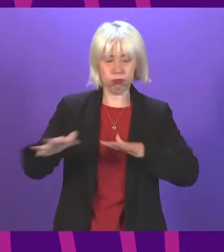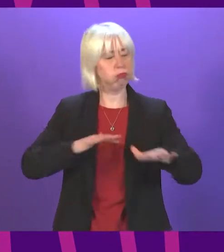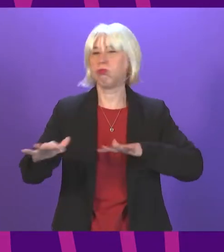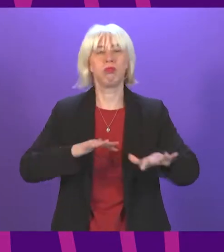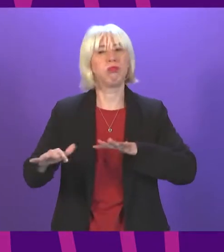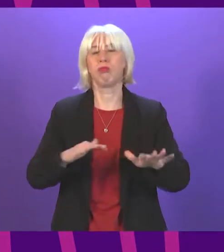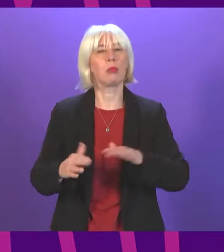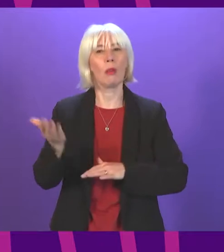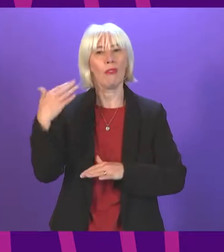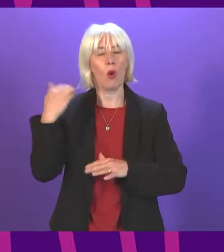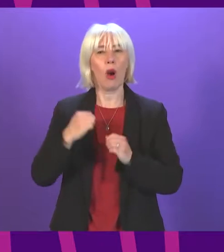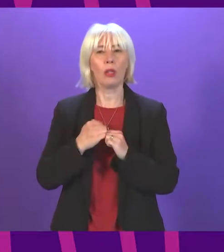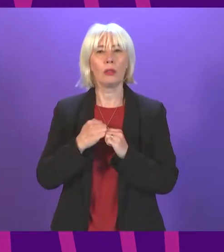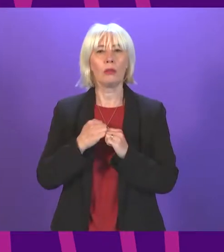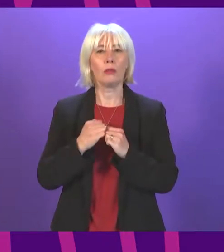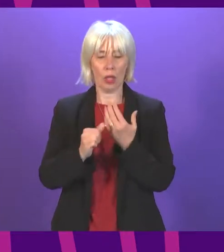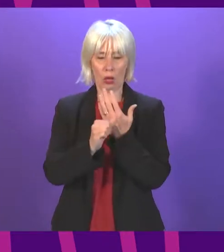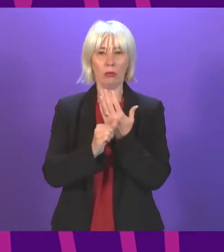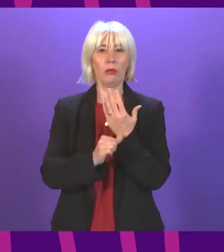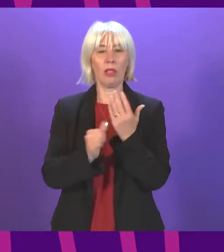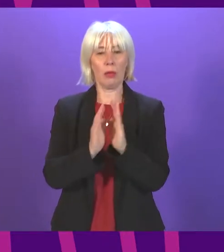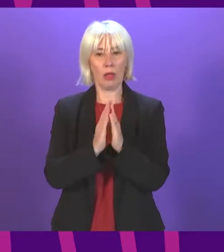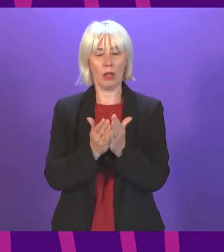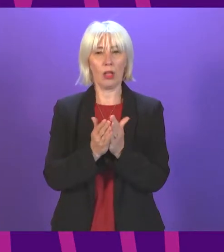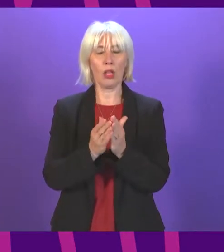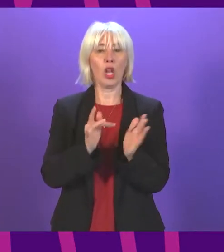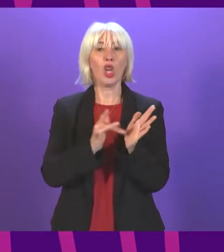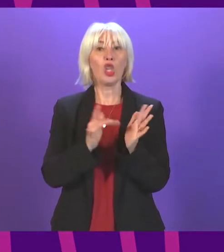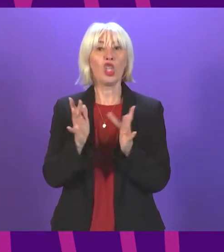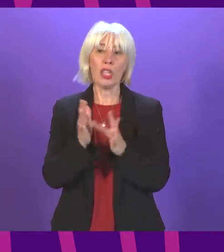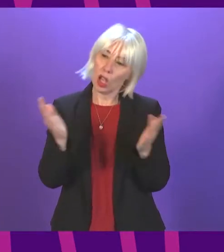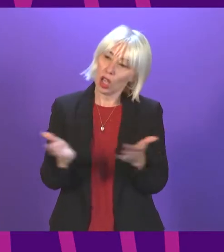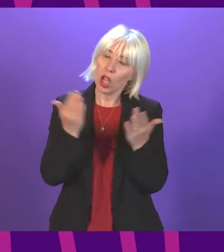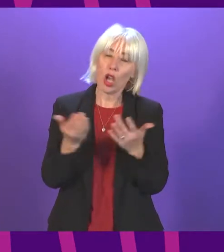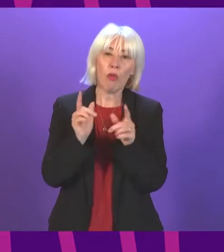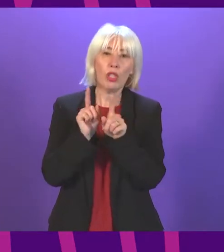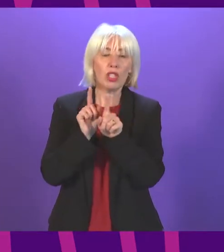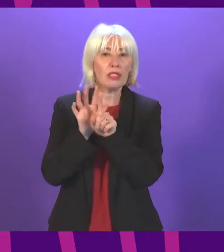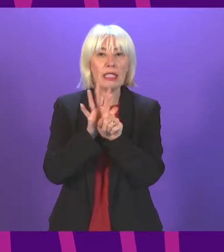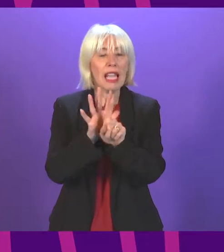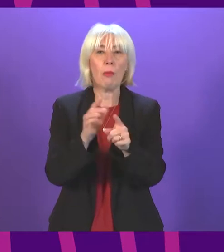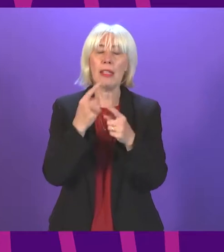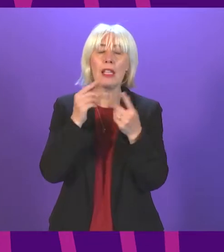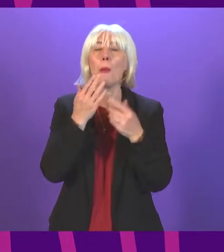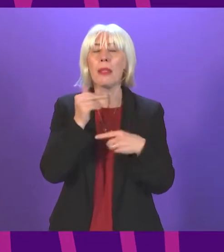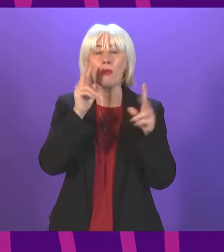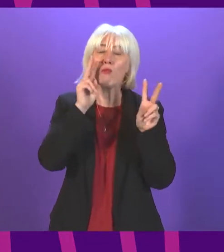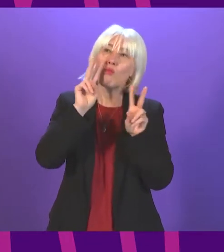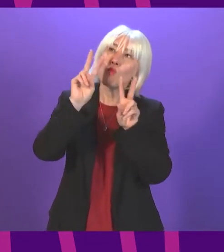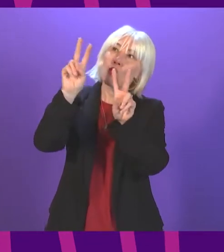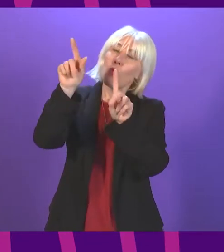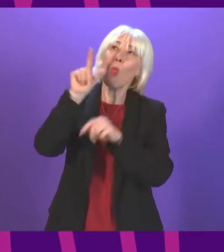IN THE GOSPELS, JESUS ENCOURAGES HIS DISCIPLES TO LOOK AT THE BIRDS OF THE AIR AS A PATHWAY